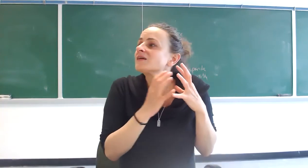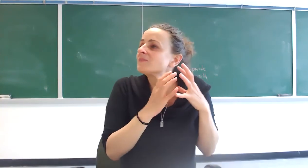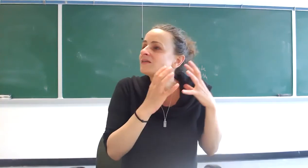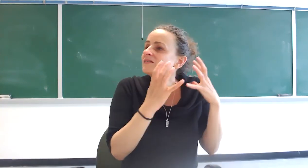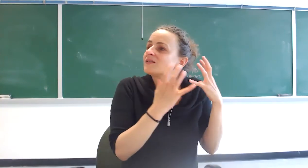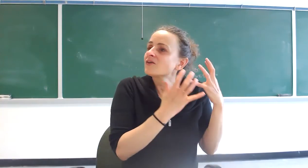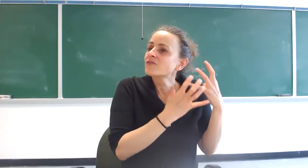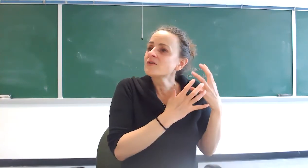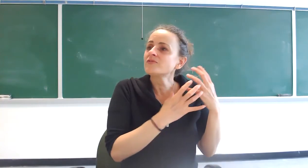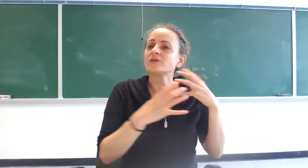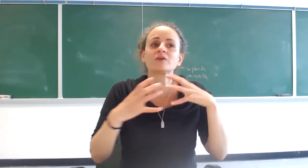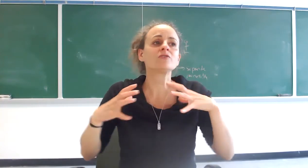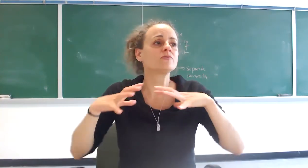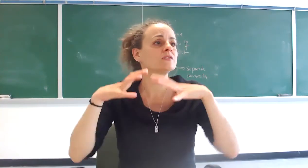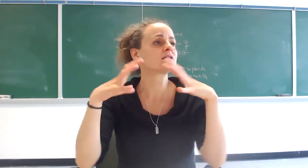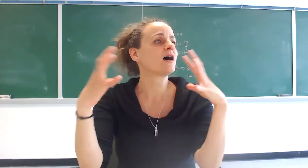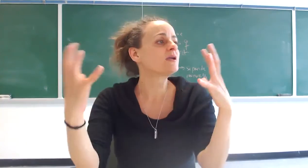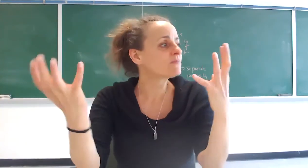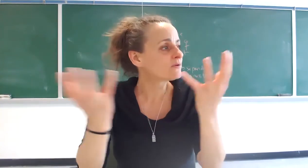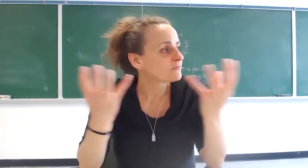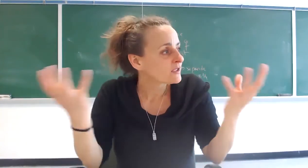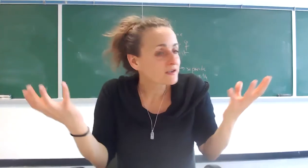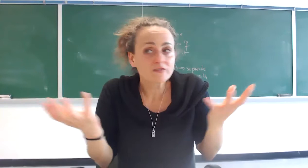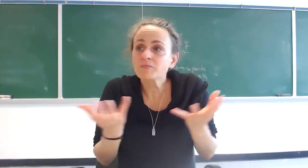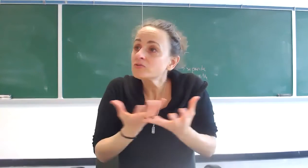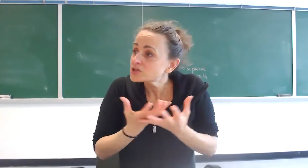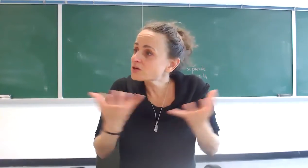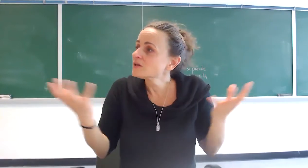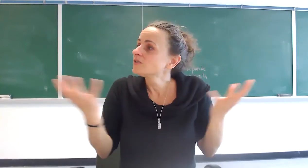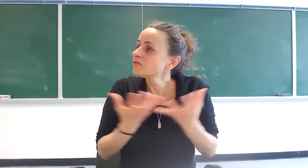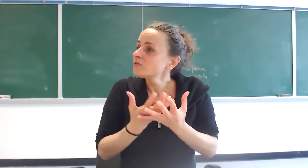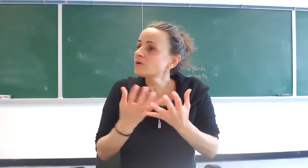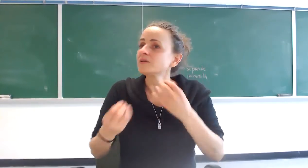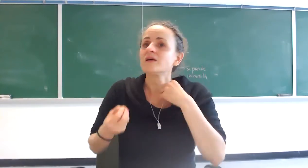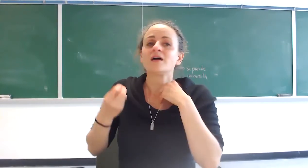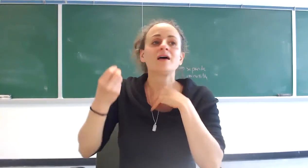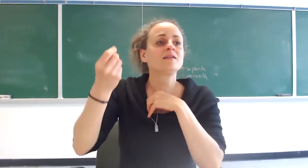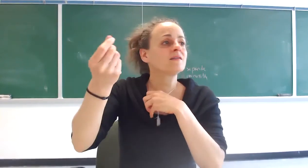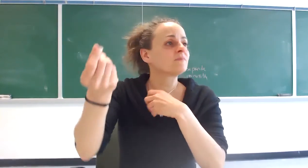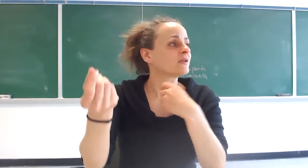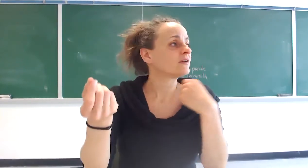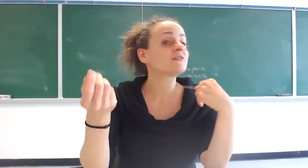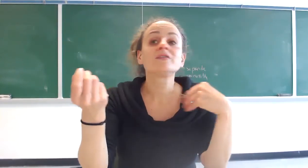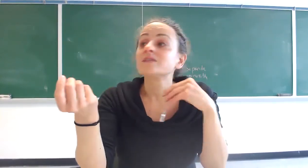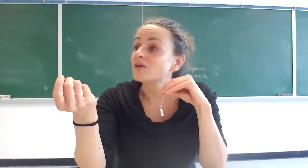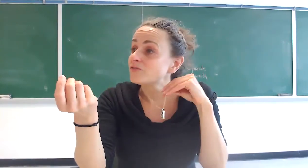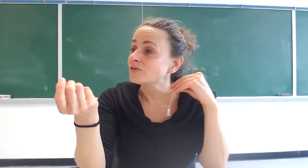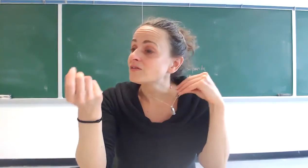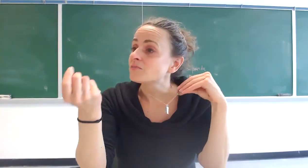and a seeking of comfort on the country it's a hyper exposure to the world and it's a discomfort it's a